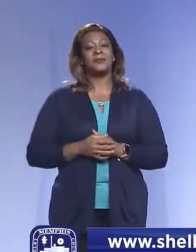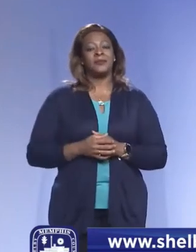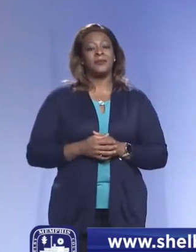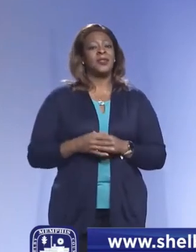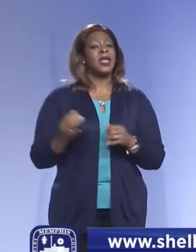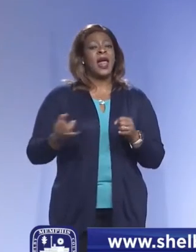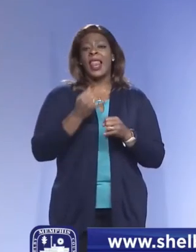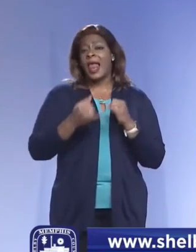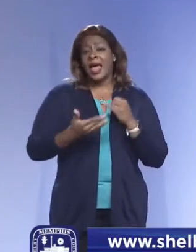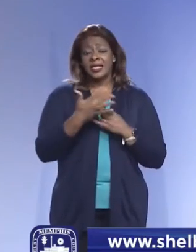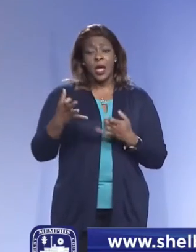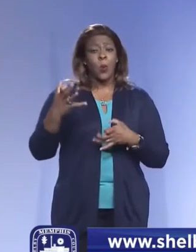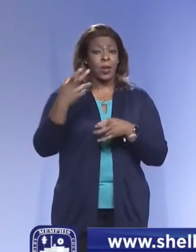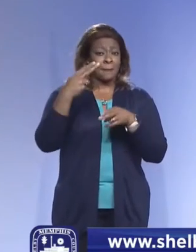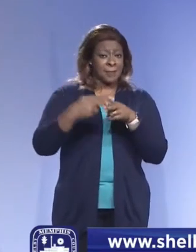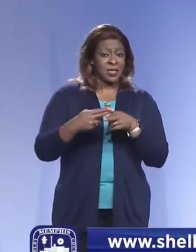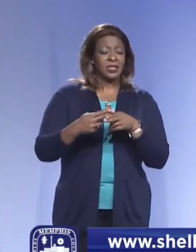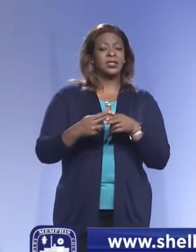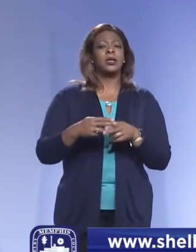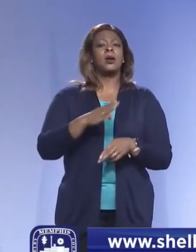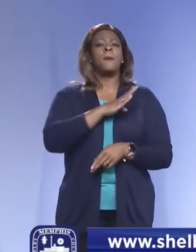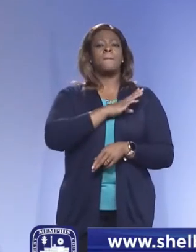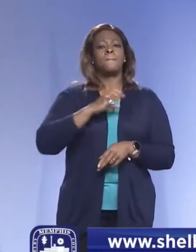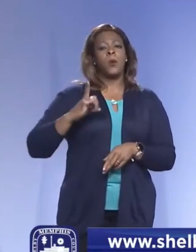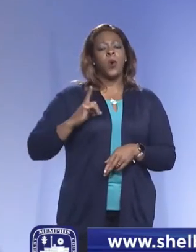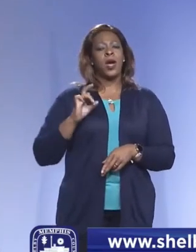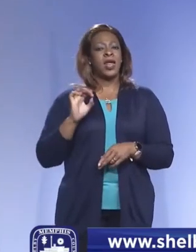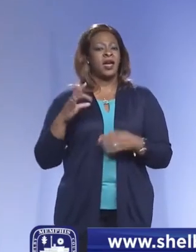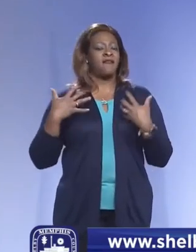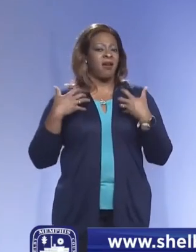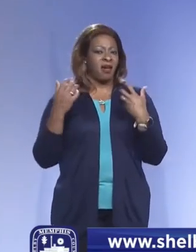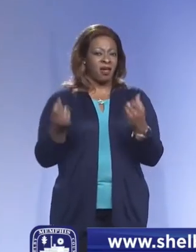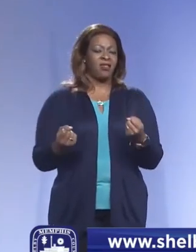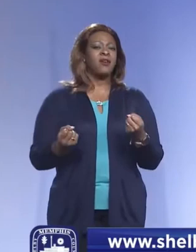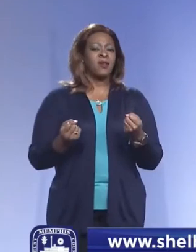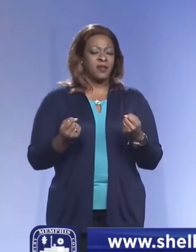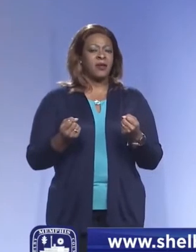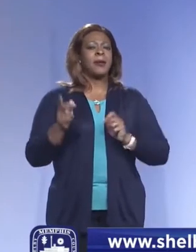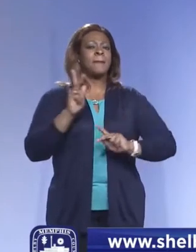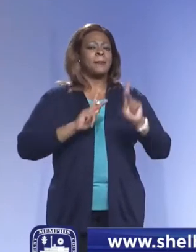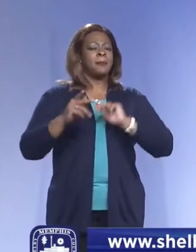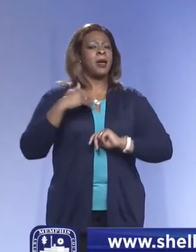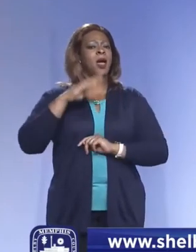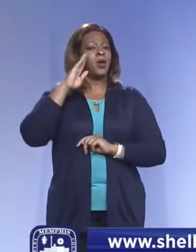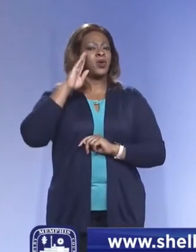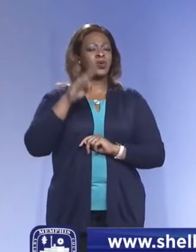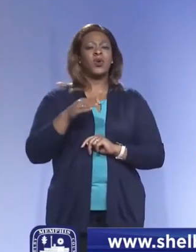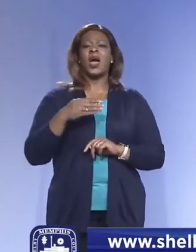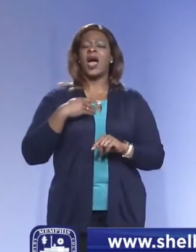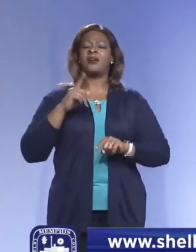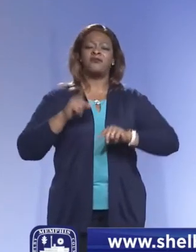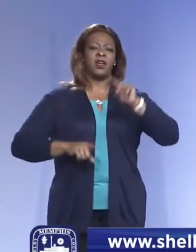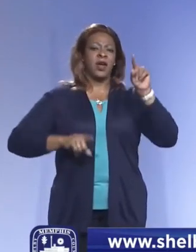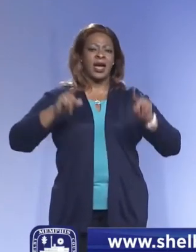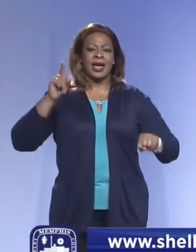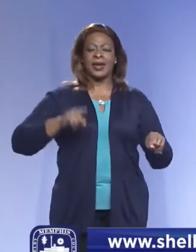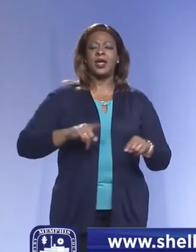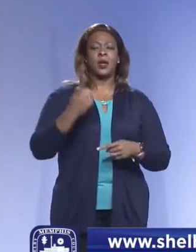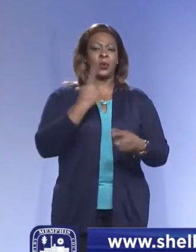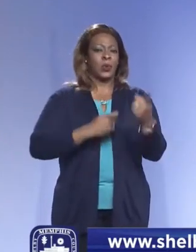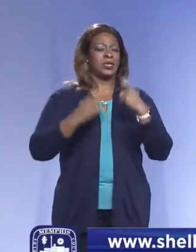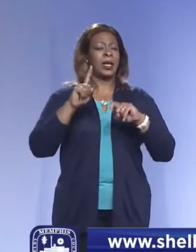The last thing I wanted to mention is the Board of Health. There are people I know have asked some questions about the